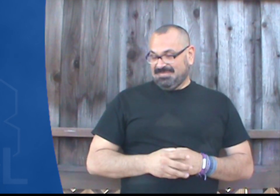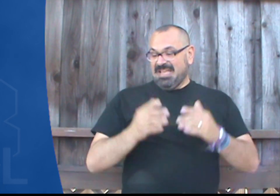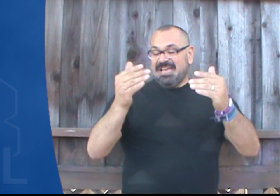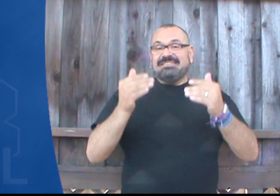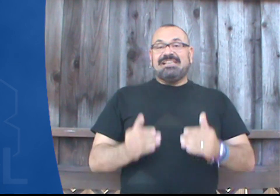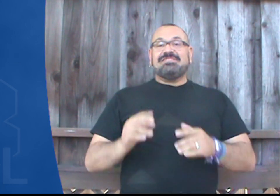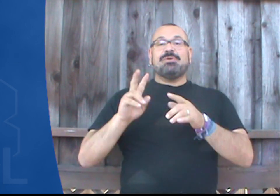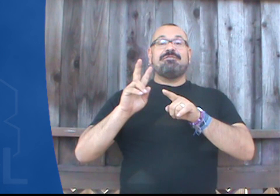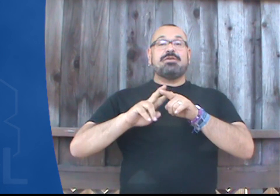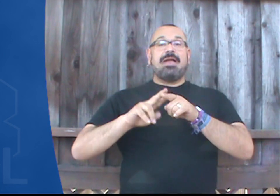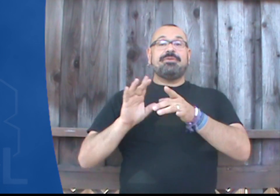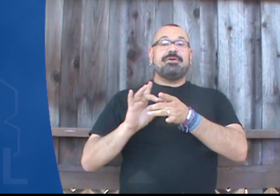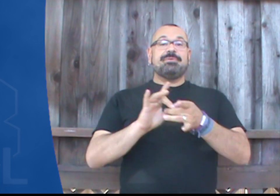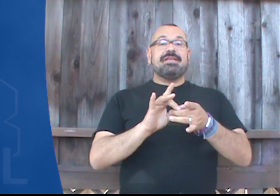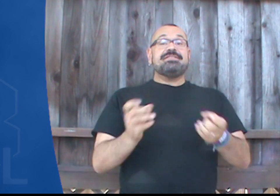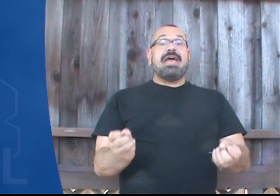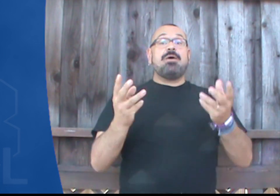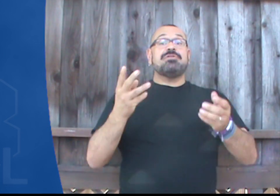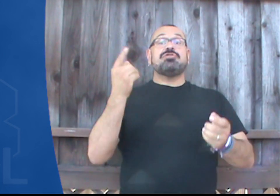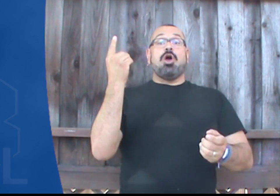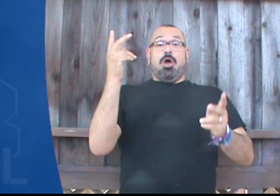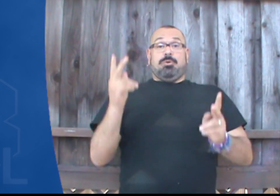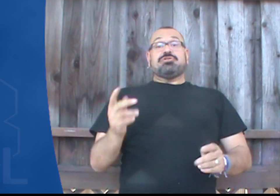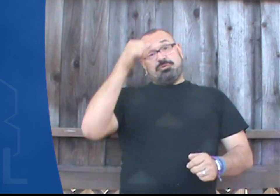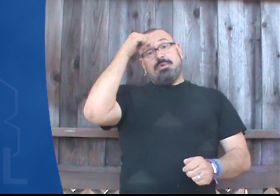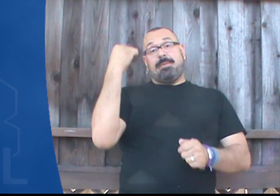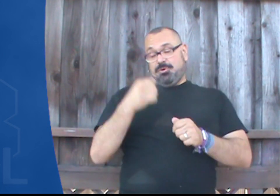Next we have vocabulary related to how much a person remembers.